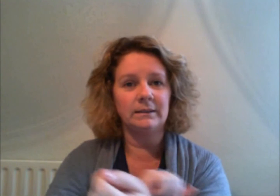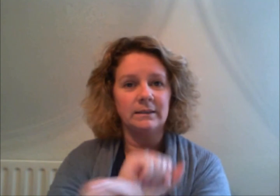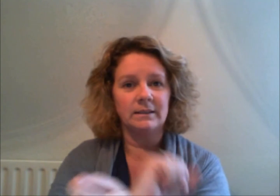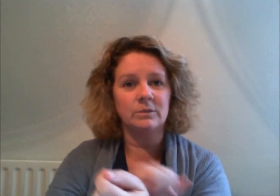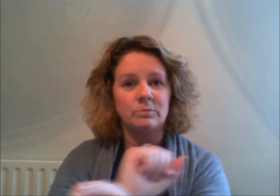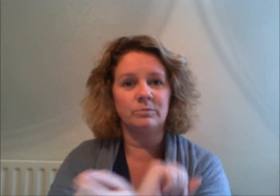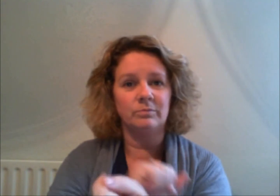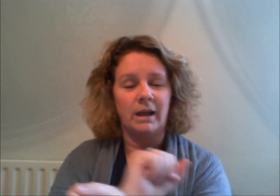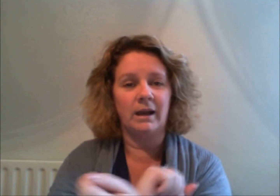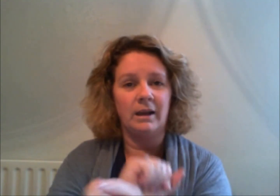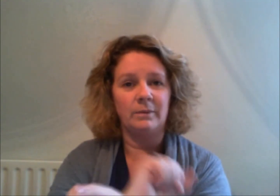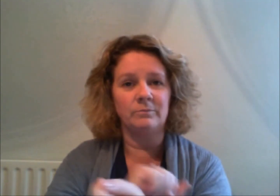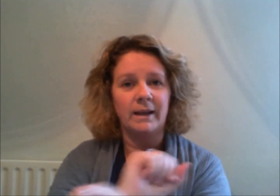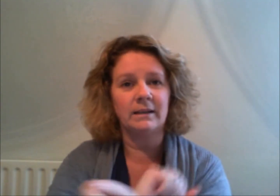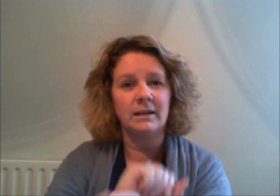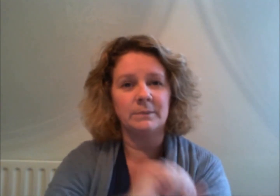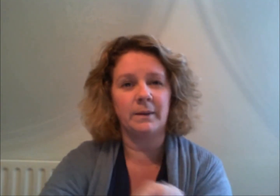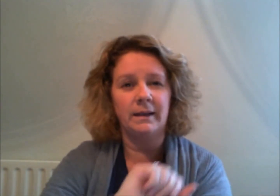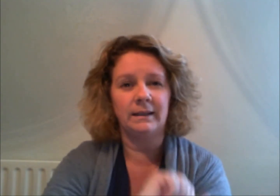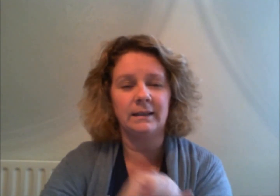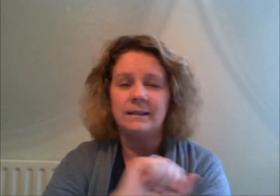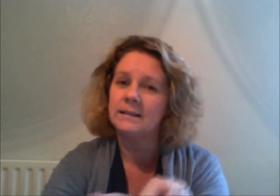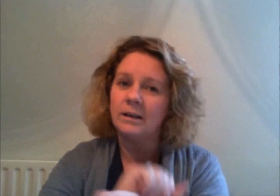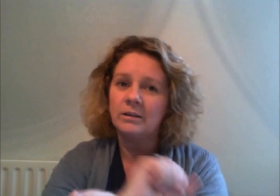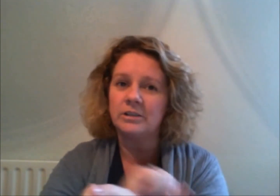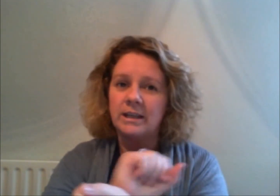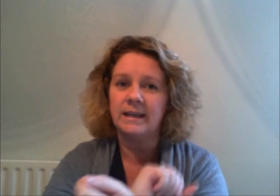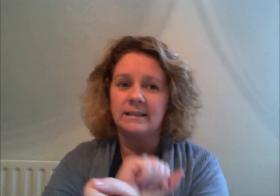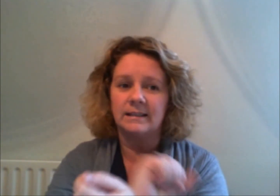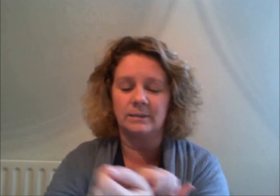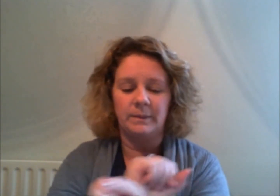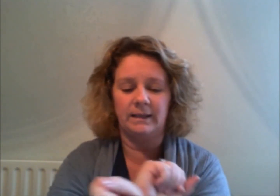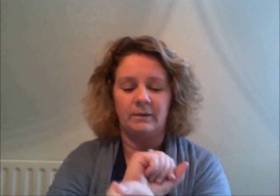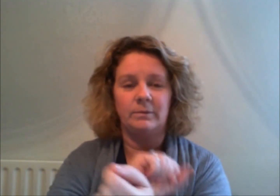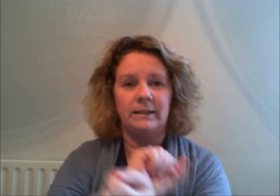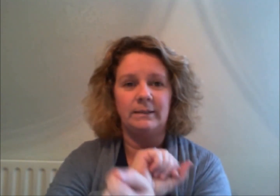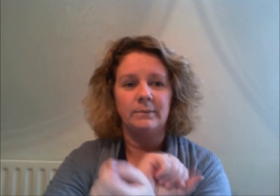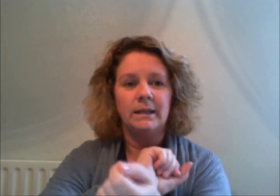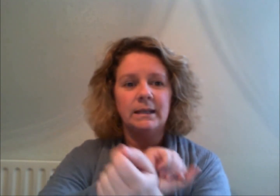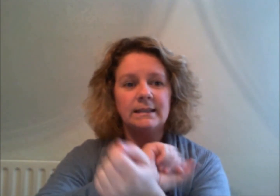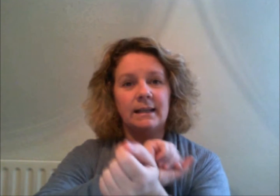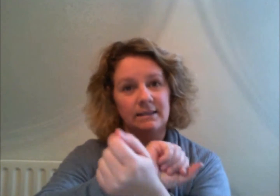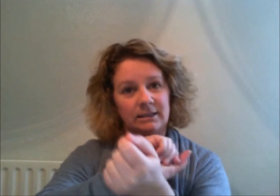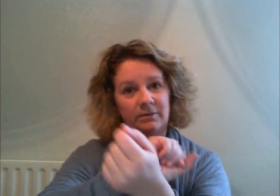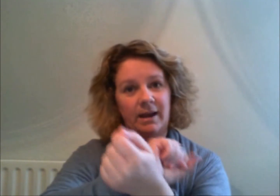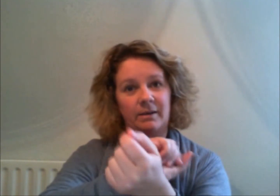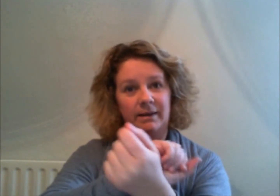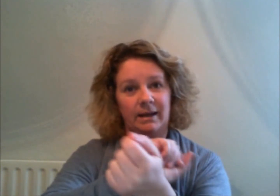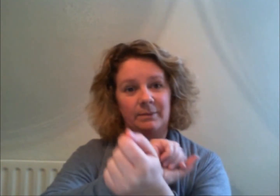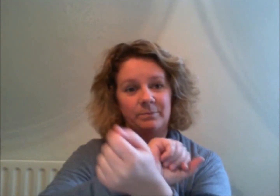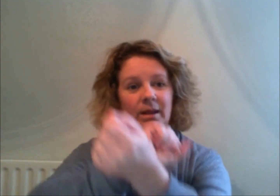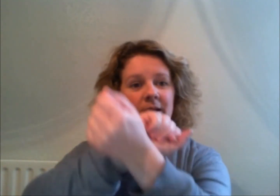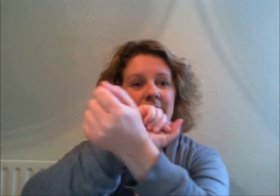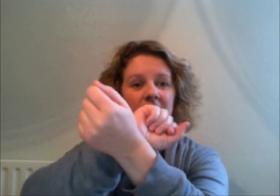that's recognized by kinesiologists as being a really sensitive area so